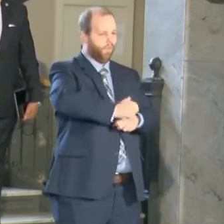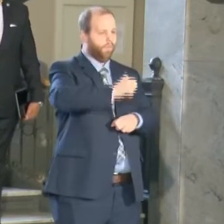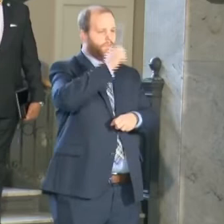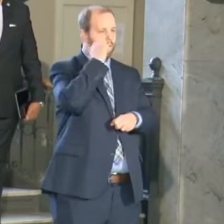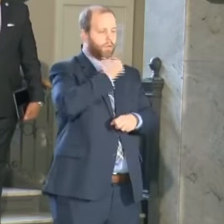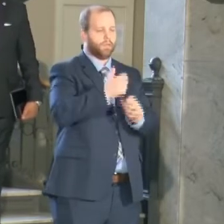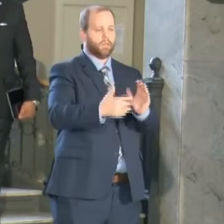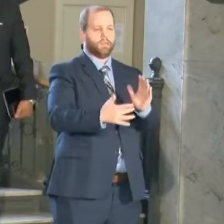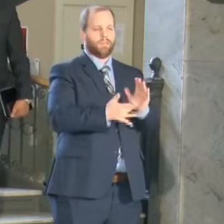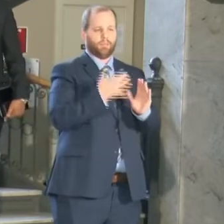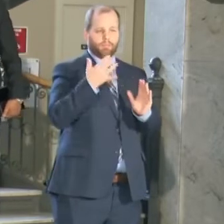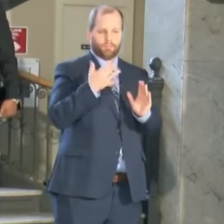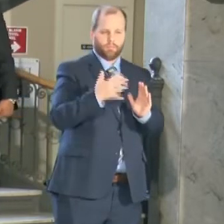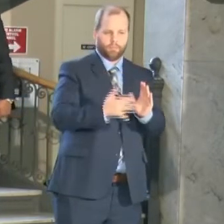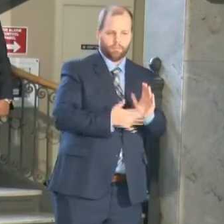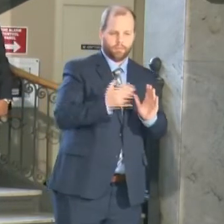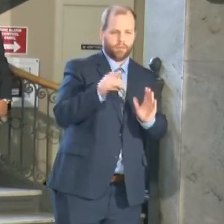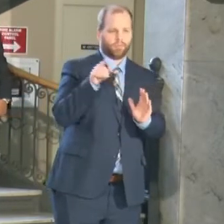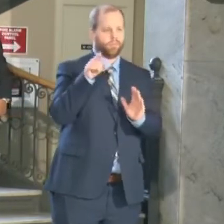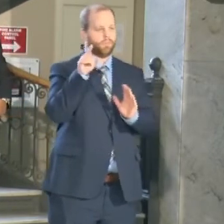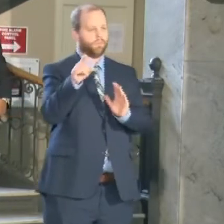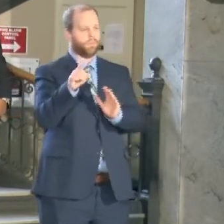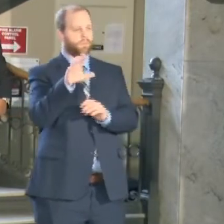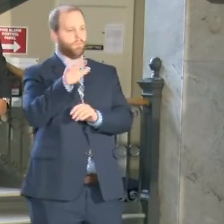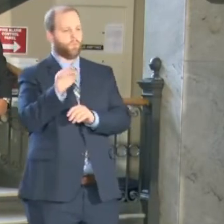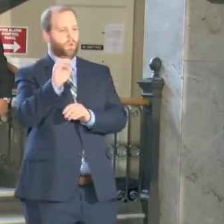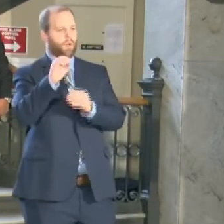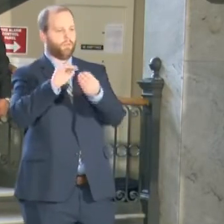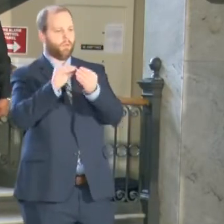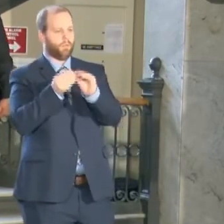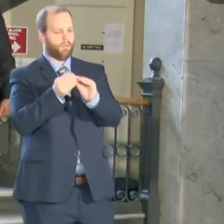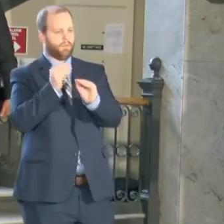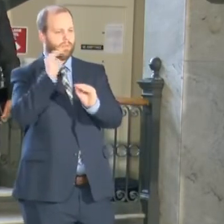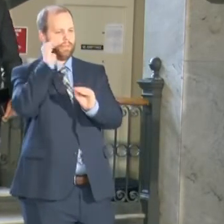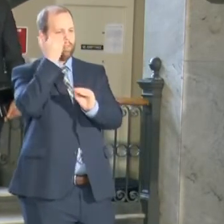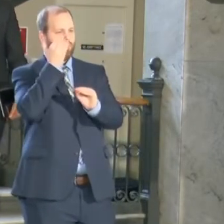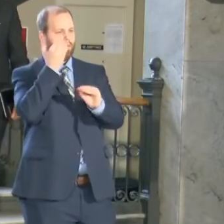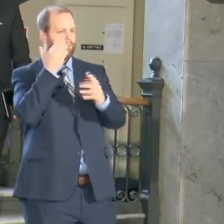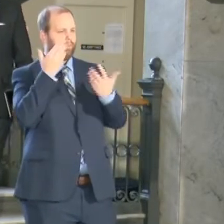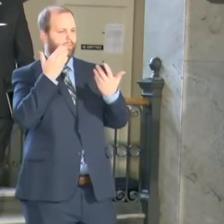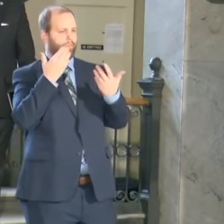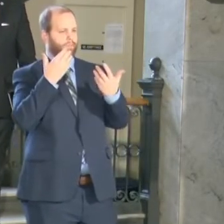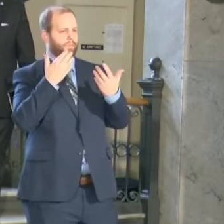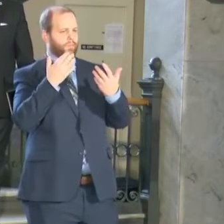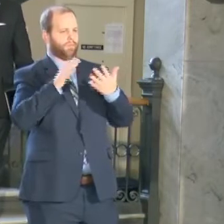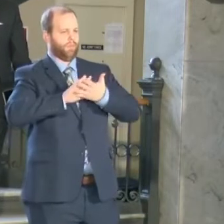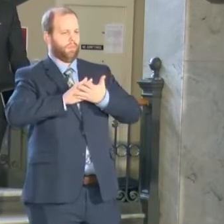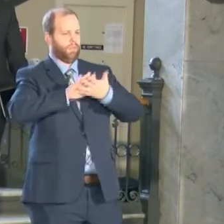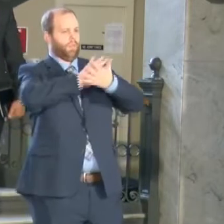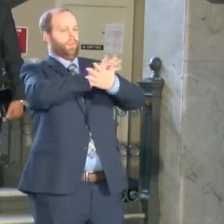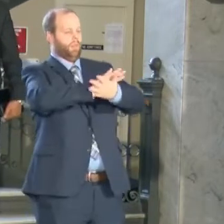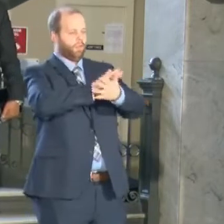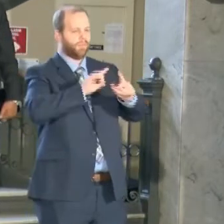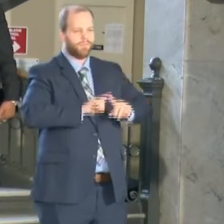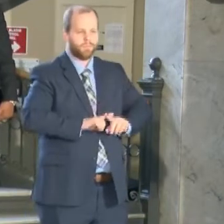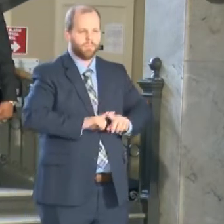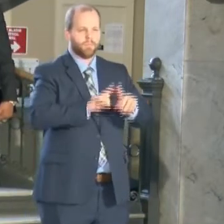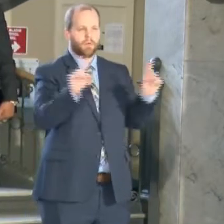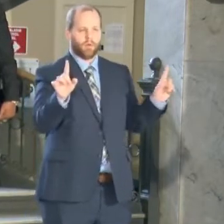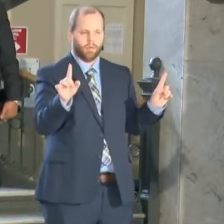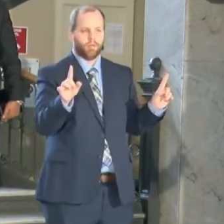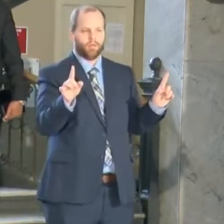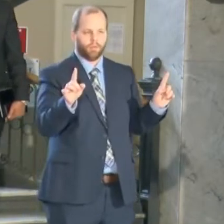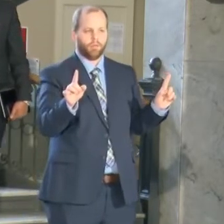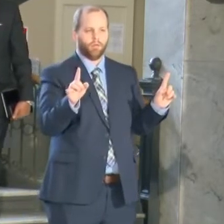overshadow the hard work and the commitment from these officers and the arrests and things that we're making. But I just want to put